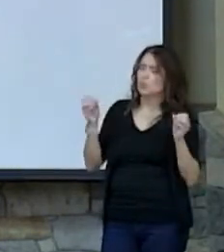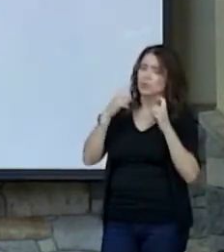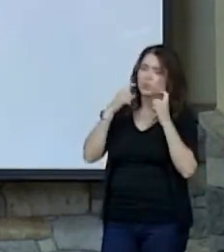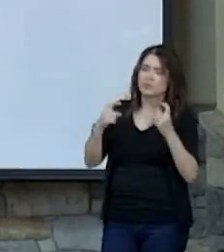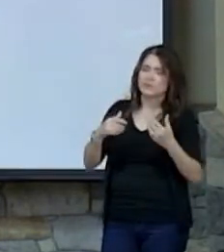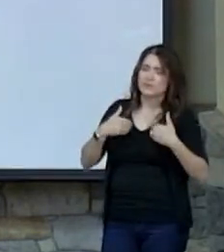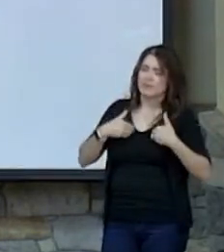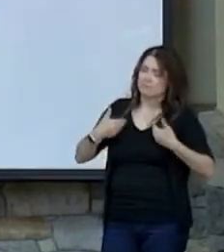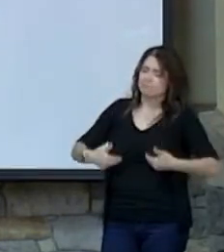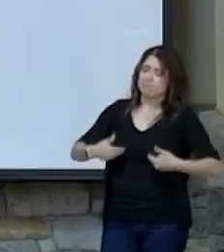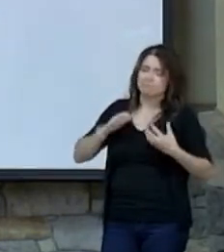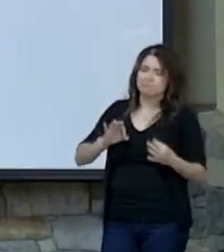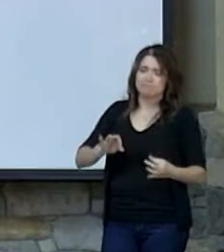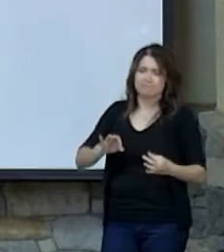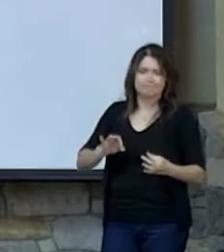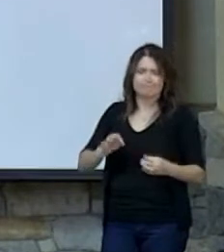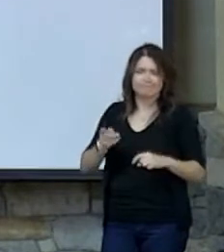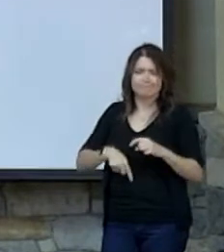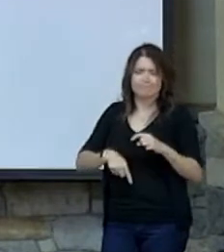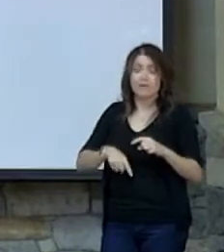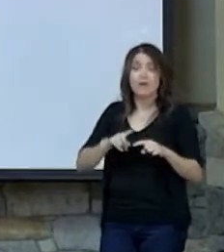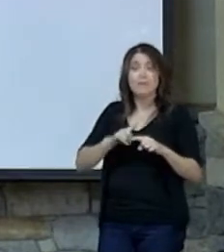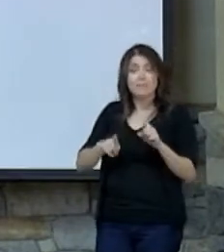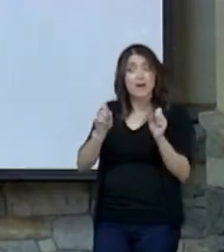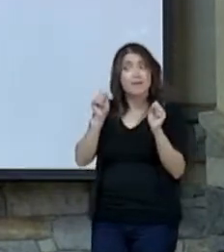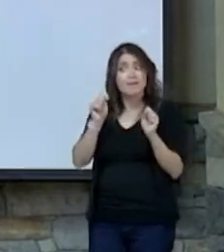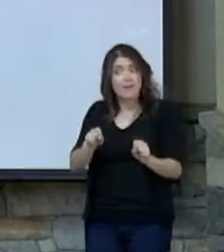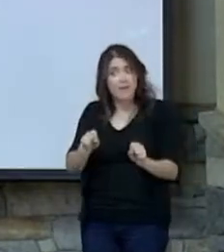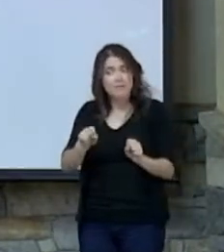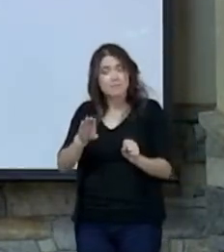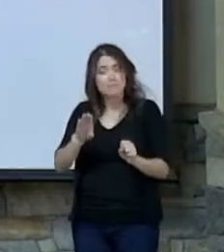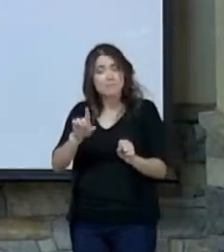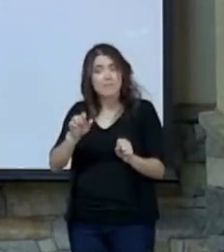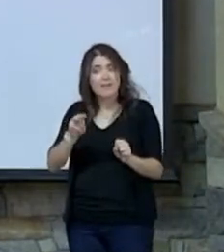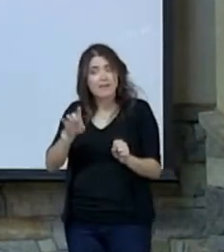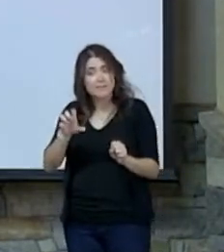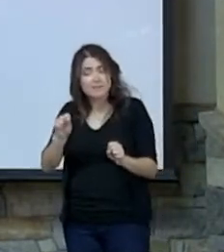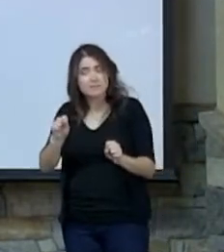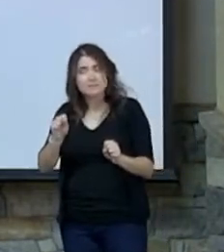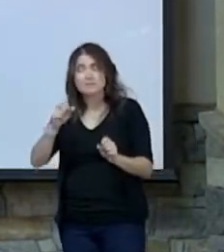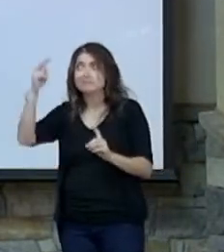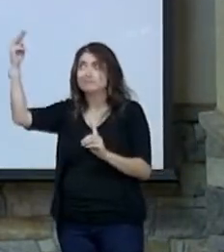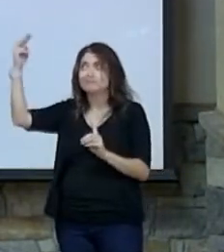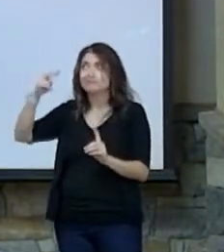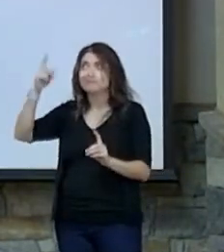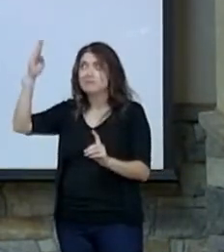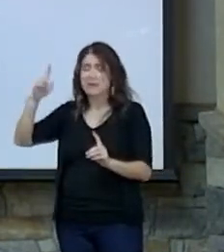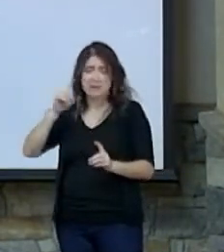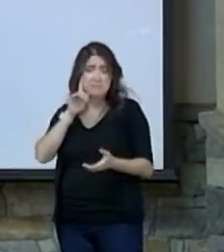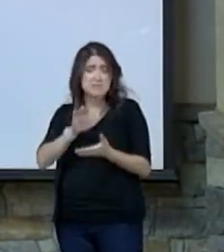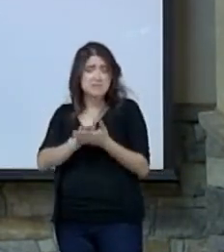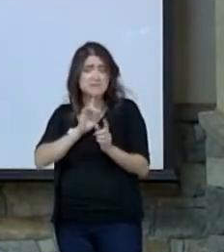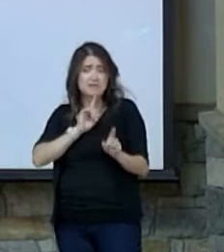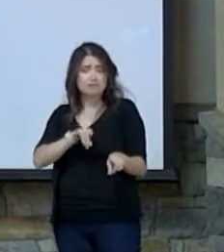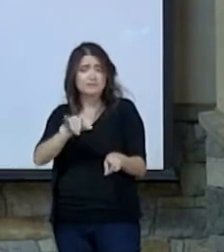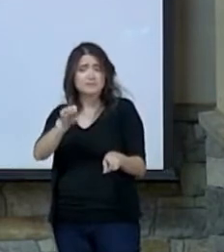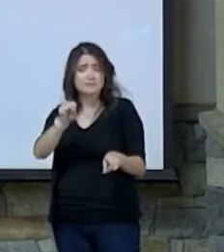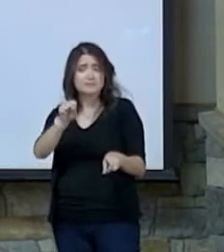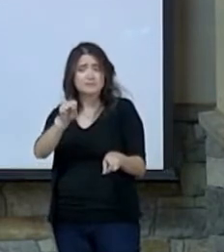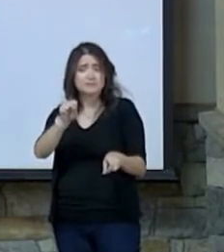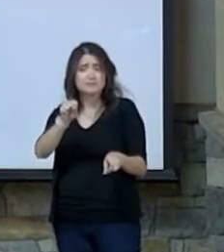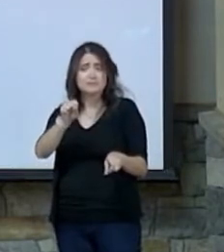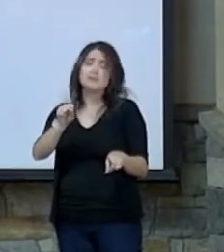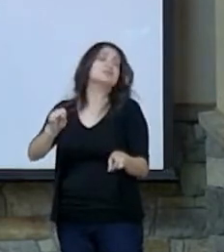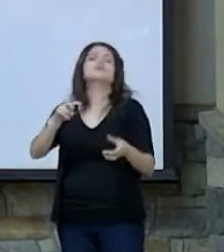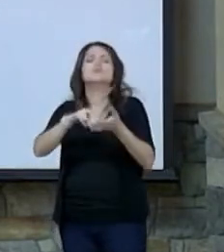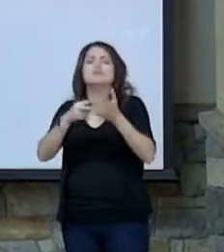in our lives. But can we be found blameless in God's eyes? And I believe the answer is yes. What did that mean?